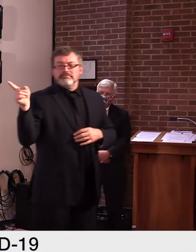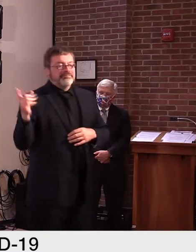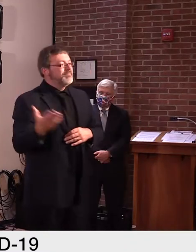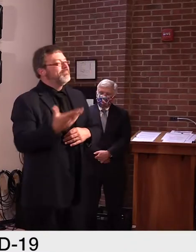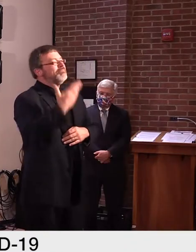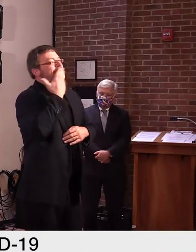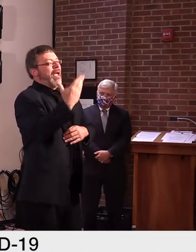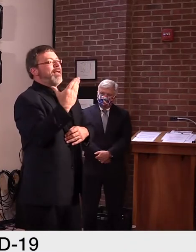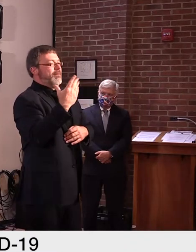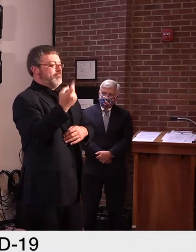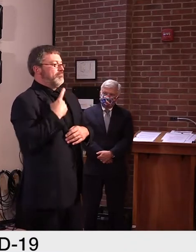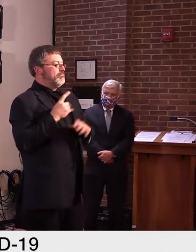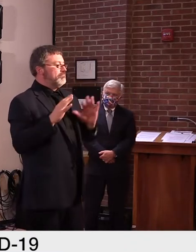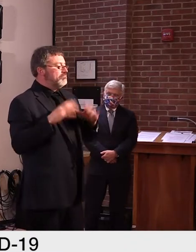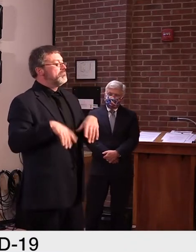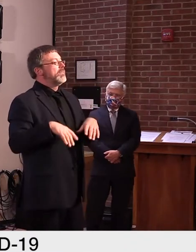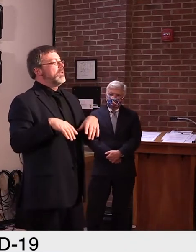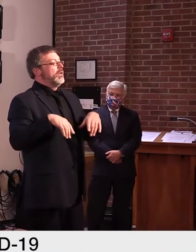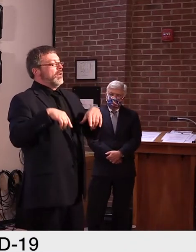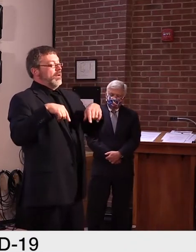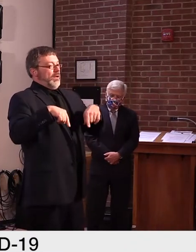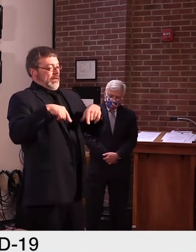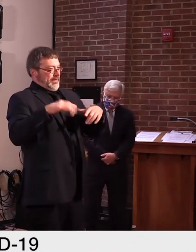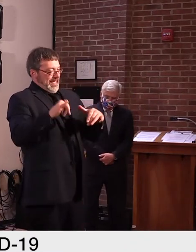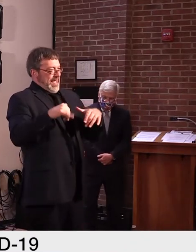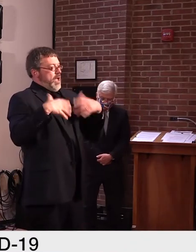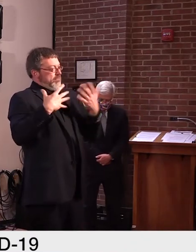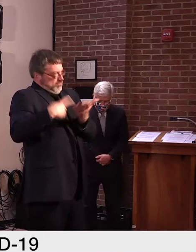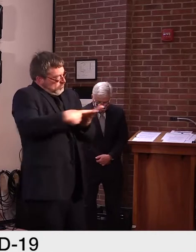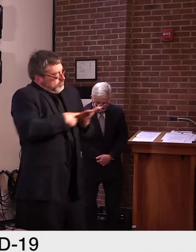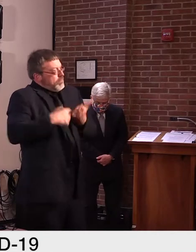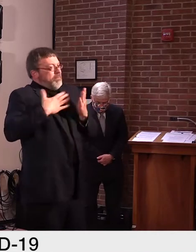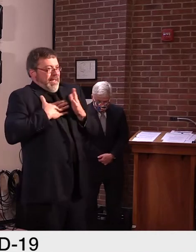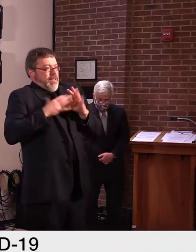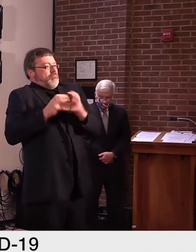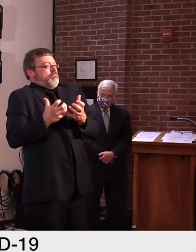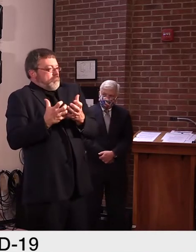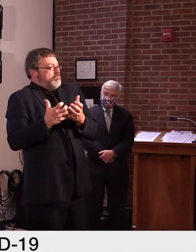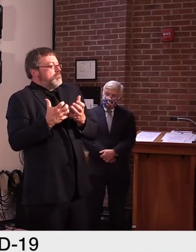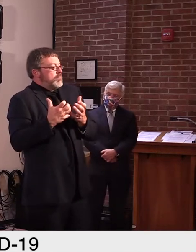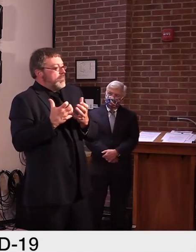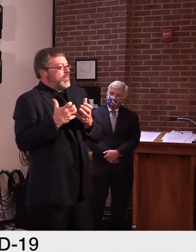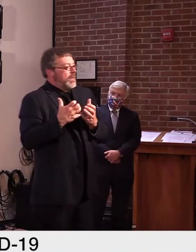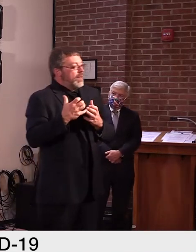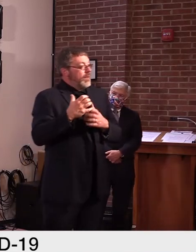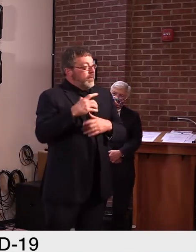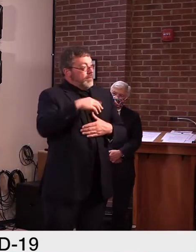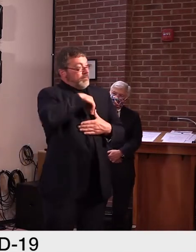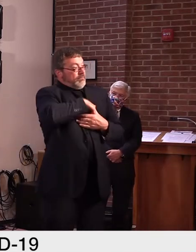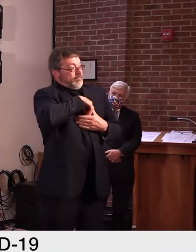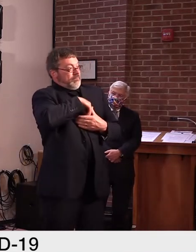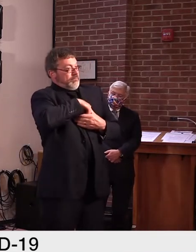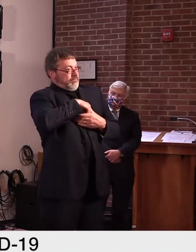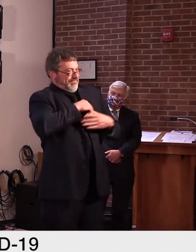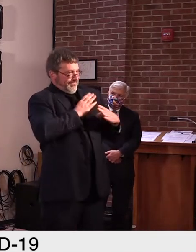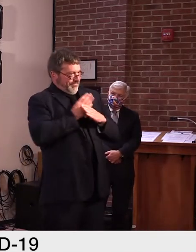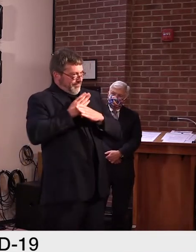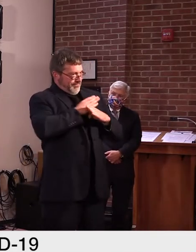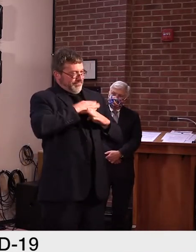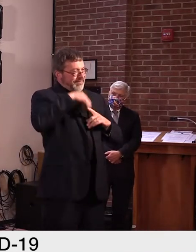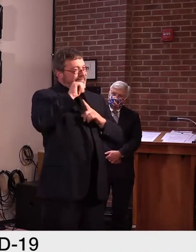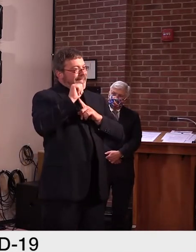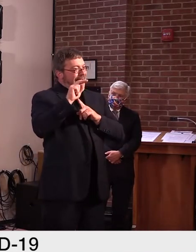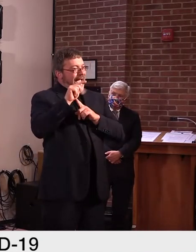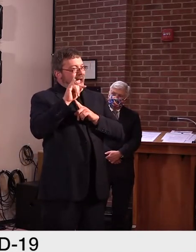as you know, uh, from our experience with antibody testing, which is a different set of testing, we, um,